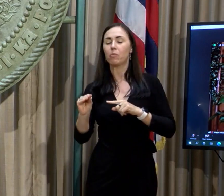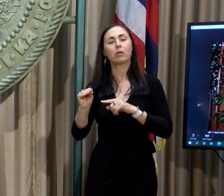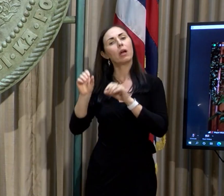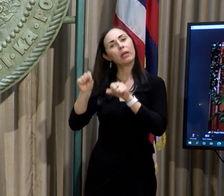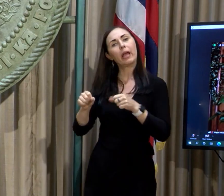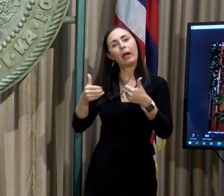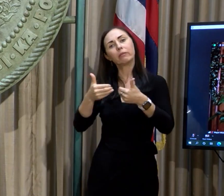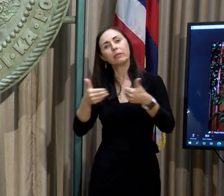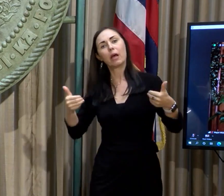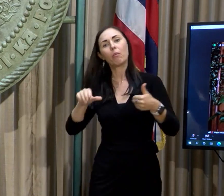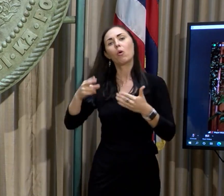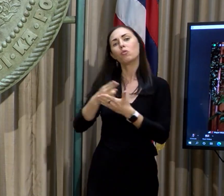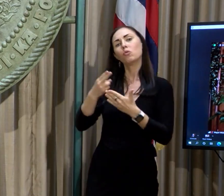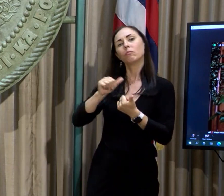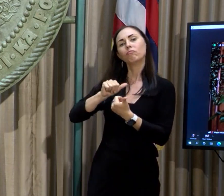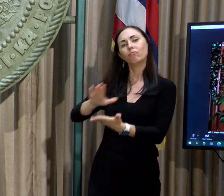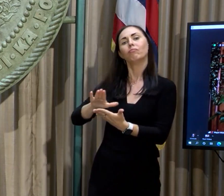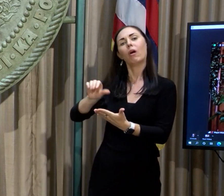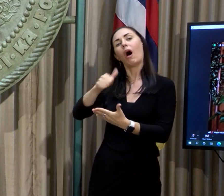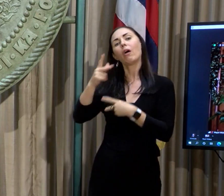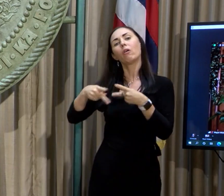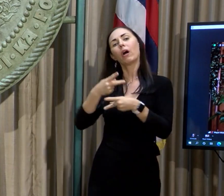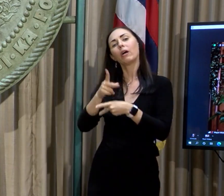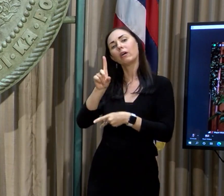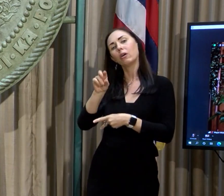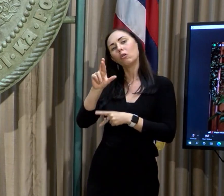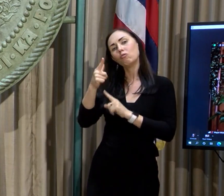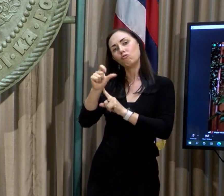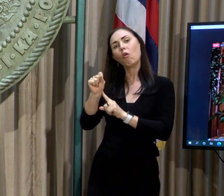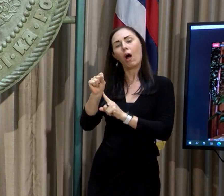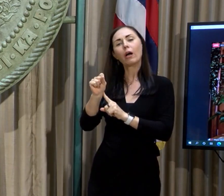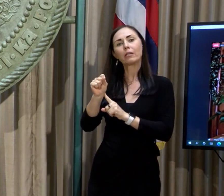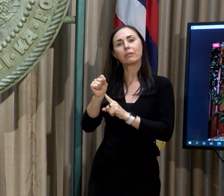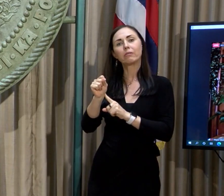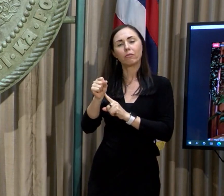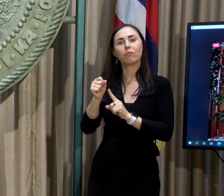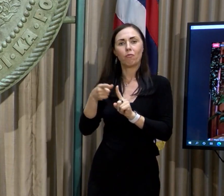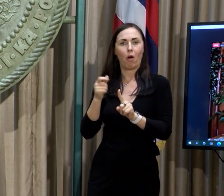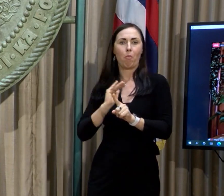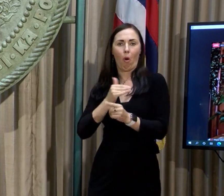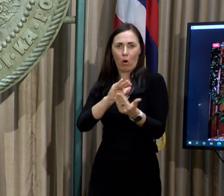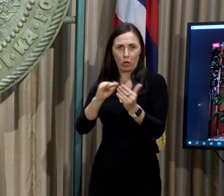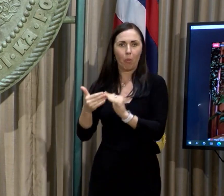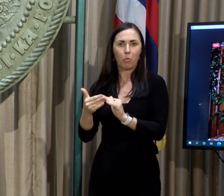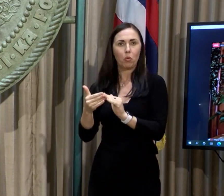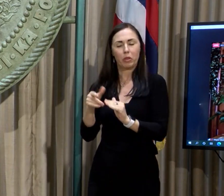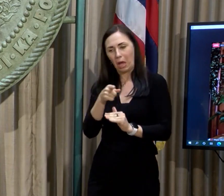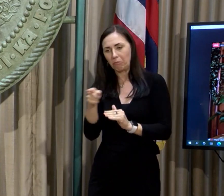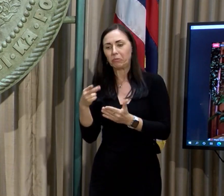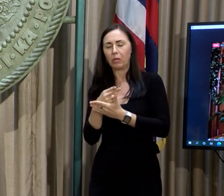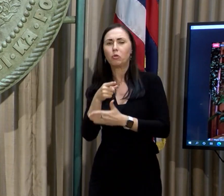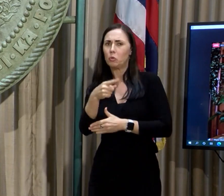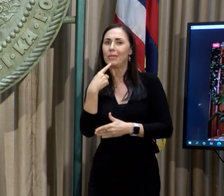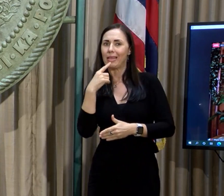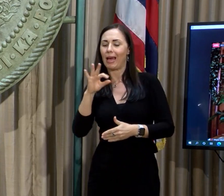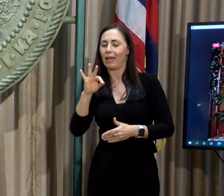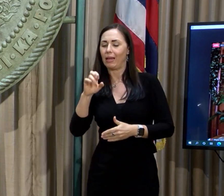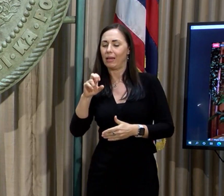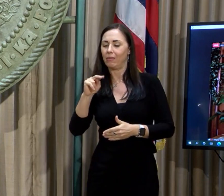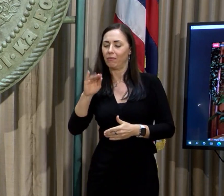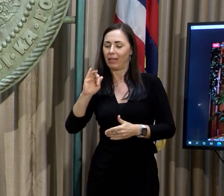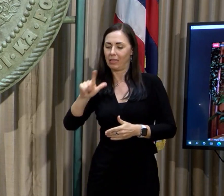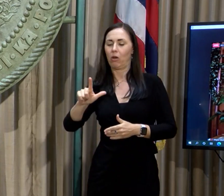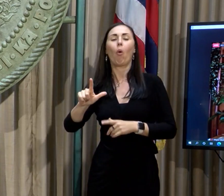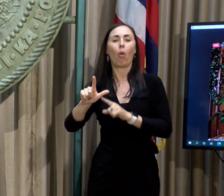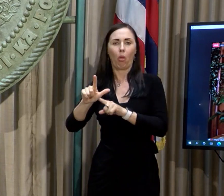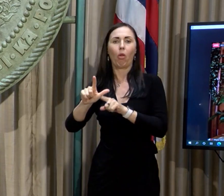be used to address other drugs that are prevalent in the community, as you had mentioned, fentanyl. So, I